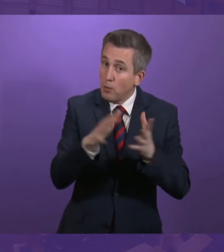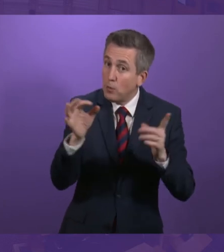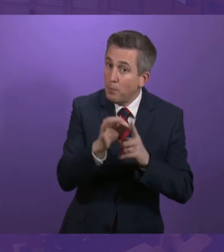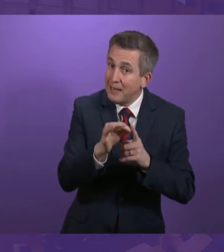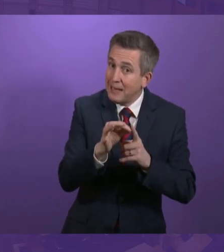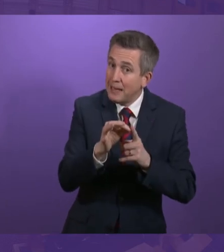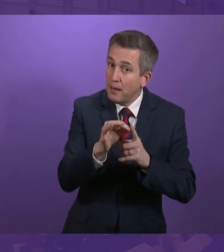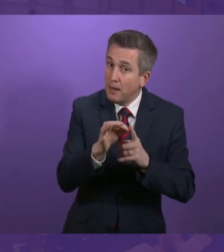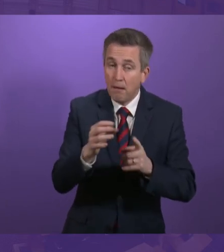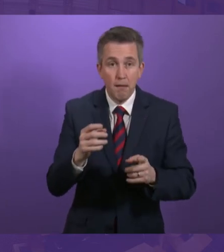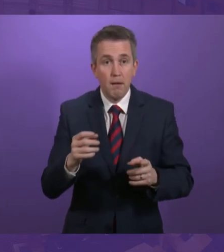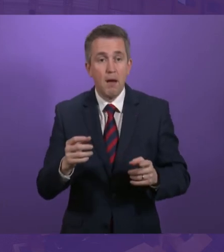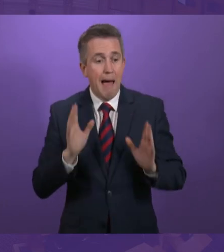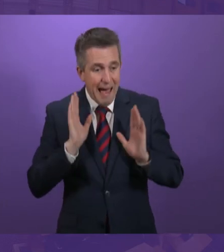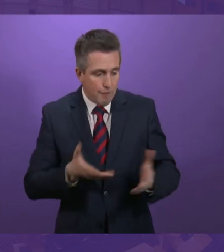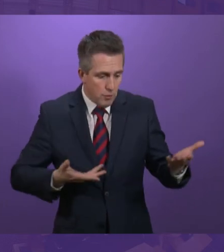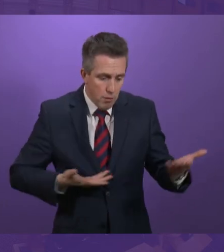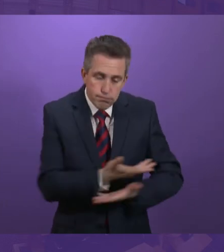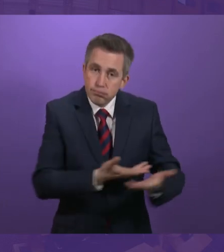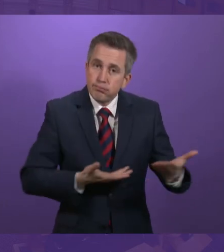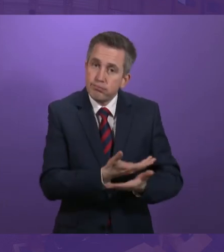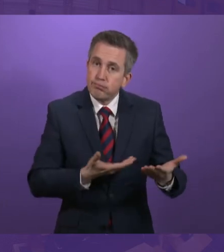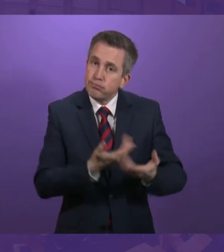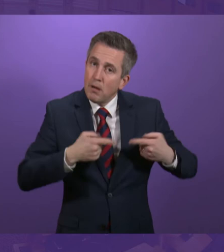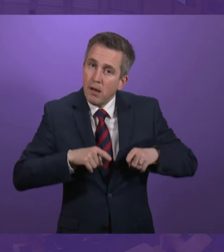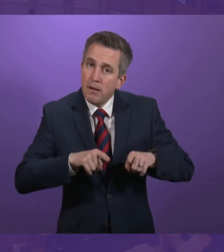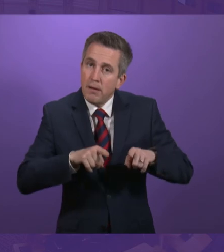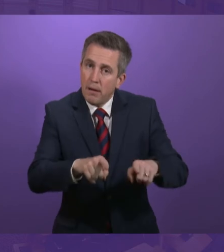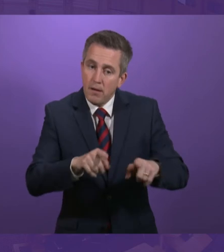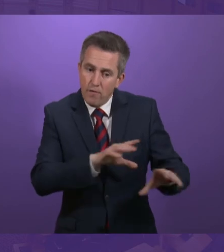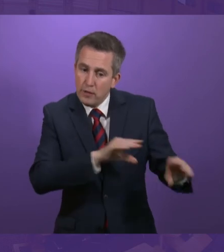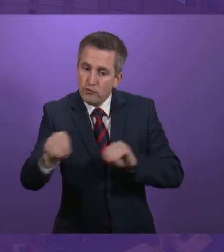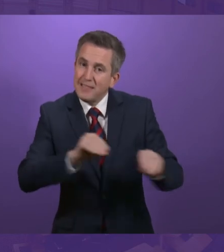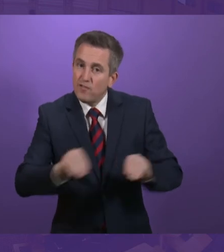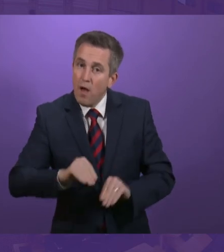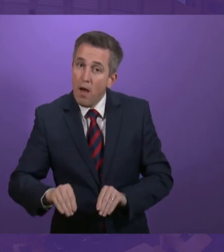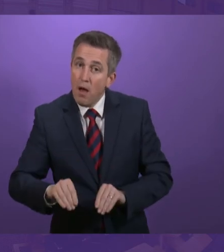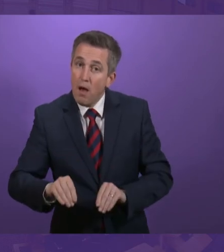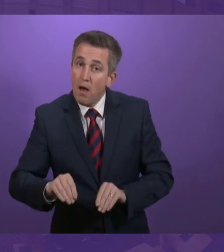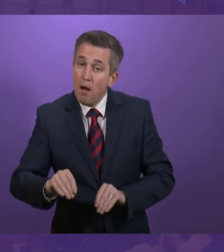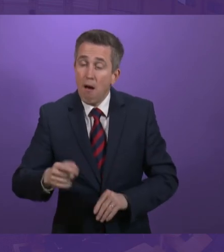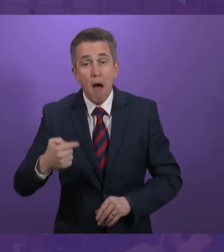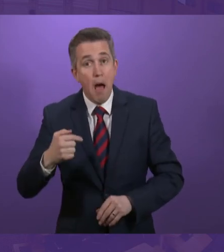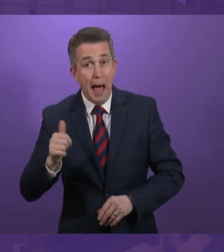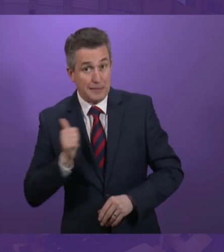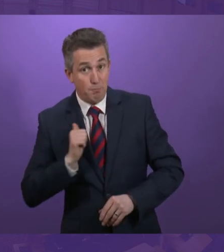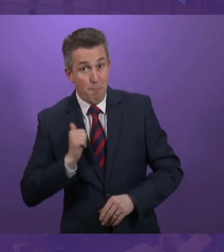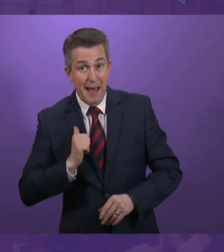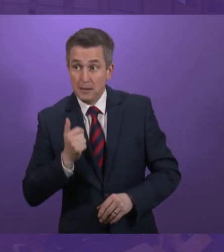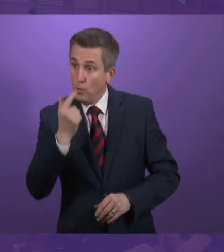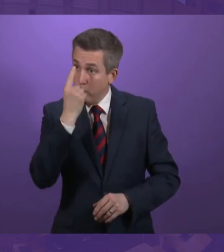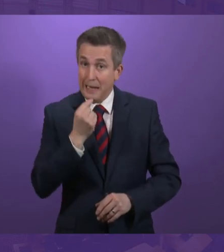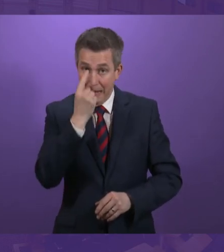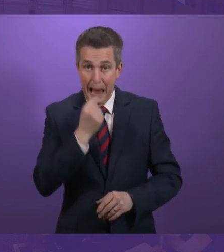timetable with this without actually doing it jointly with the DWP. So I expect to be able to deliver that majority